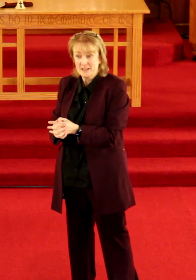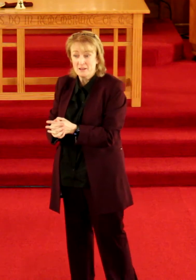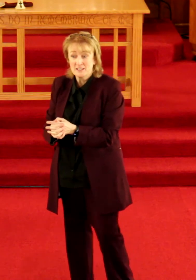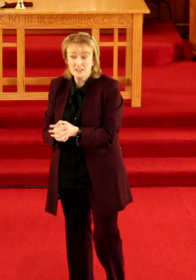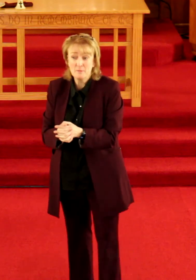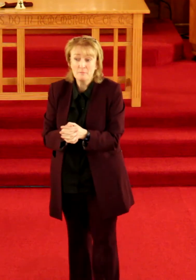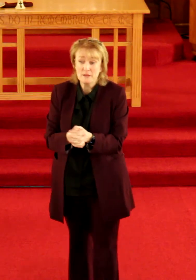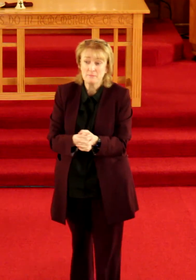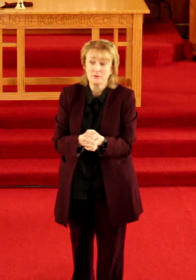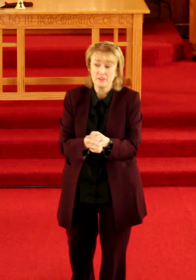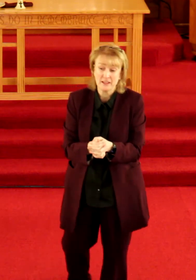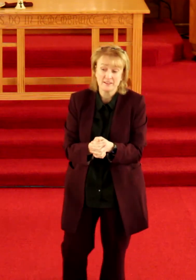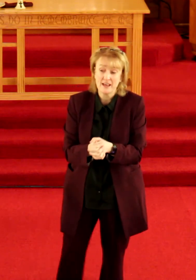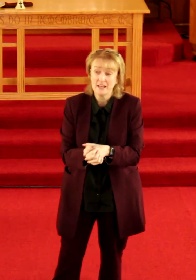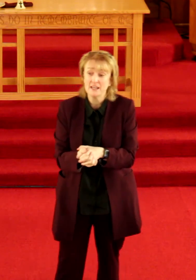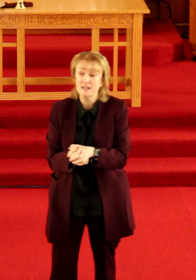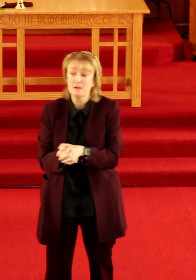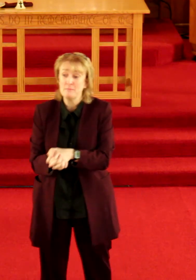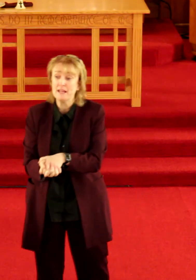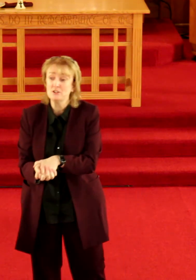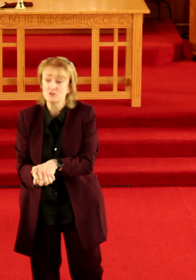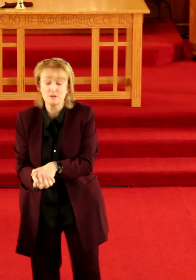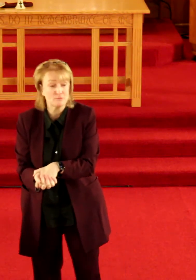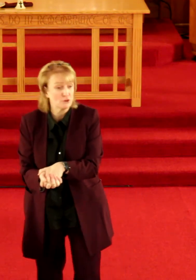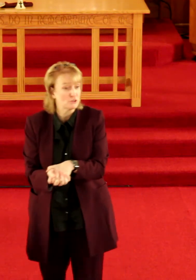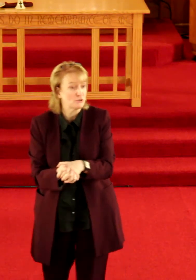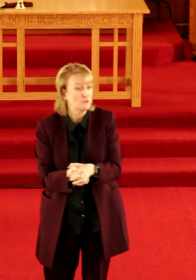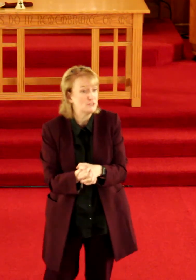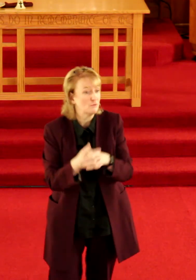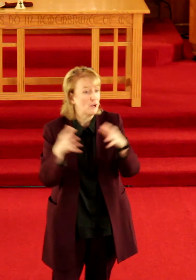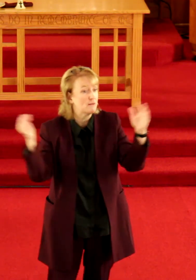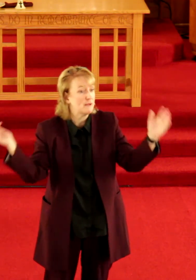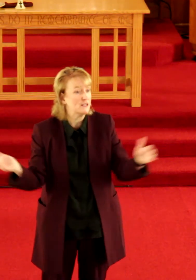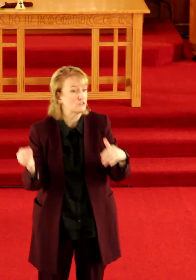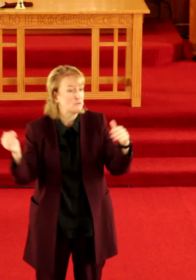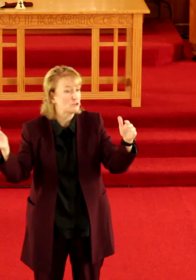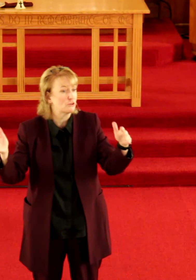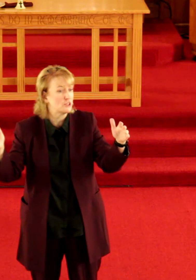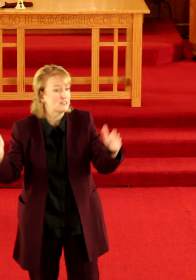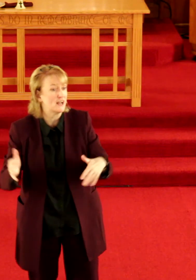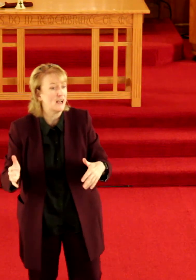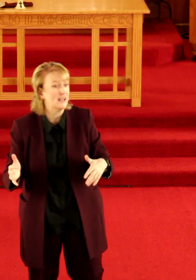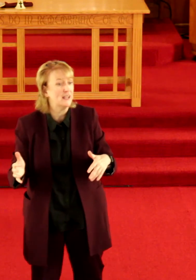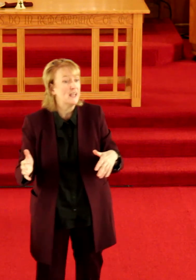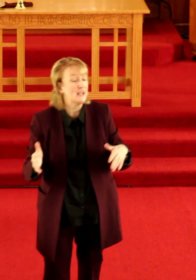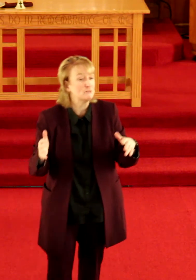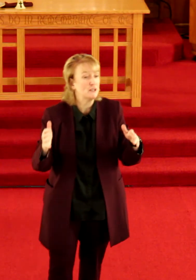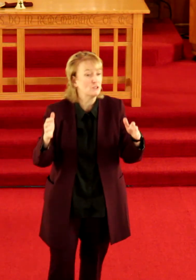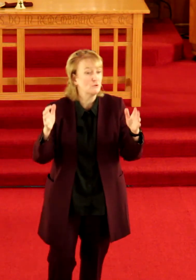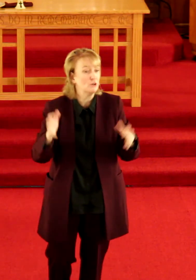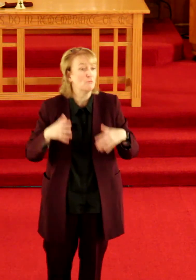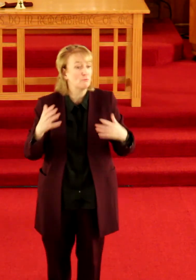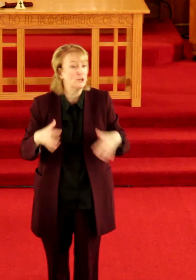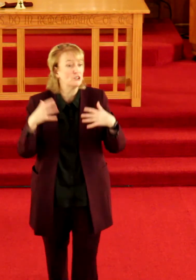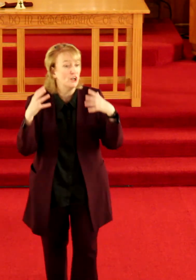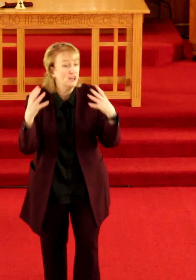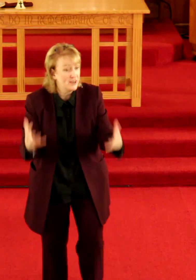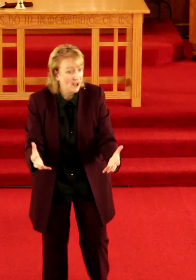some people think that in the mainstream church the reason why the mainstream church is dying is because we don't preach enough